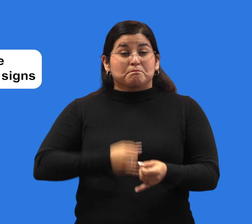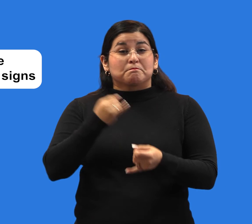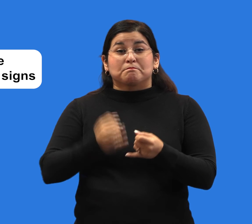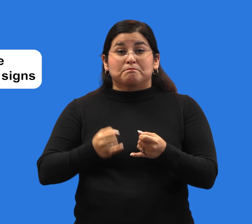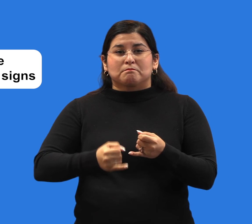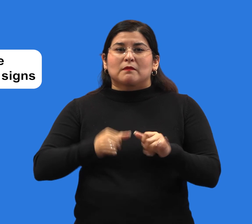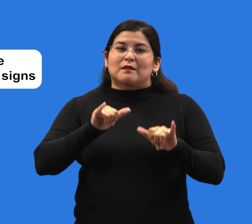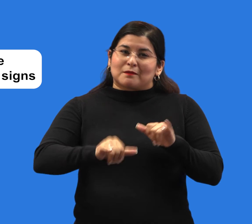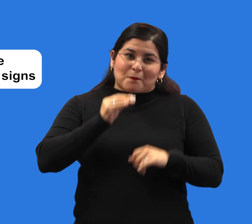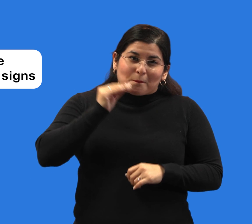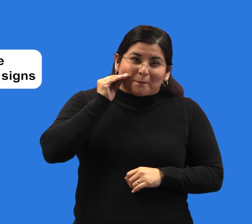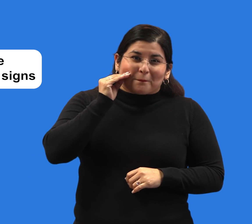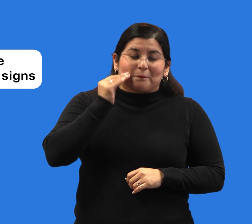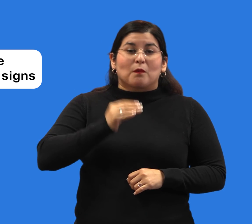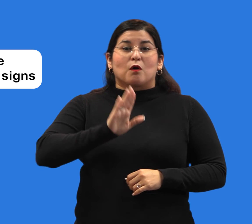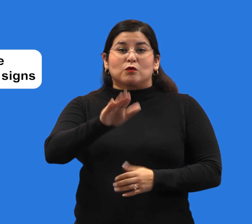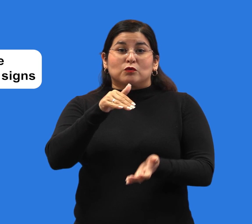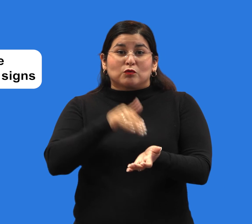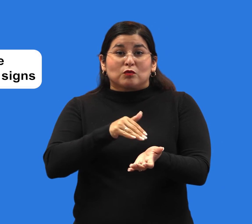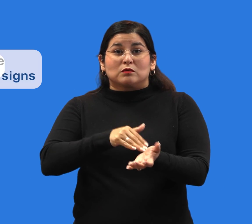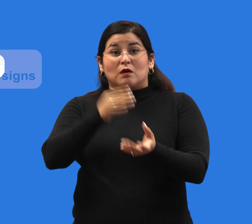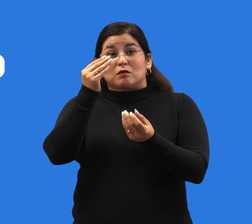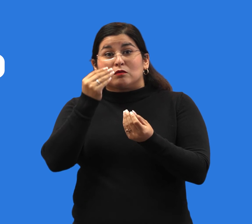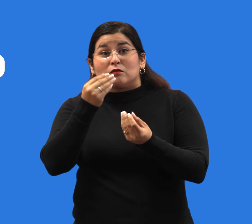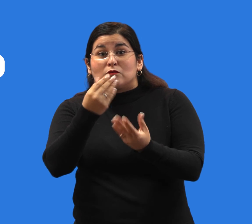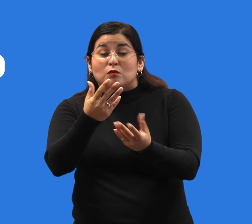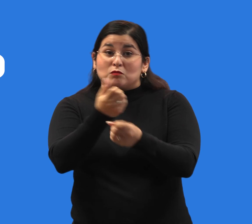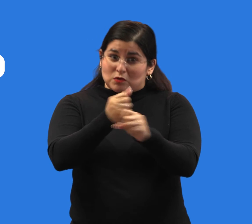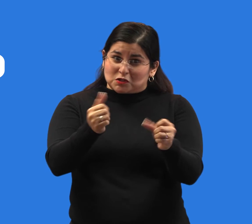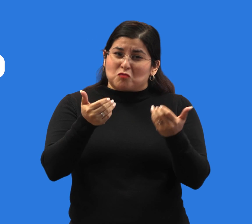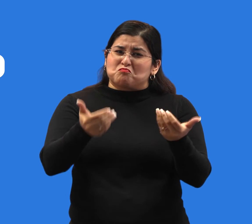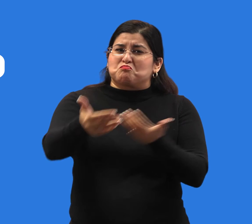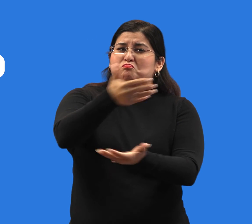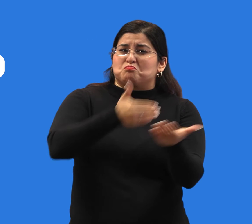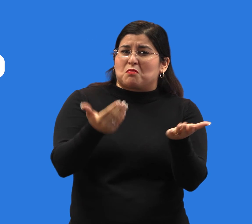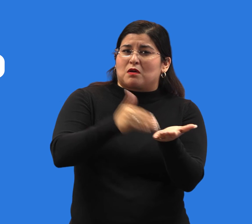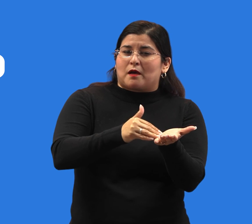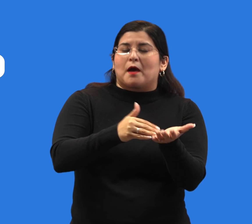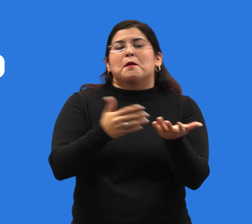your doctor says it's safe to be around others. To learn more, visit